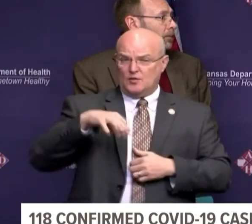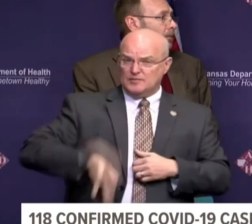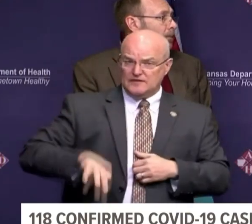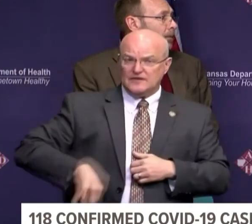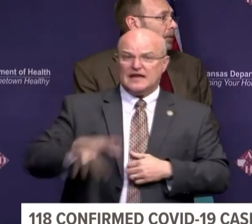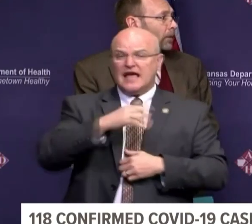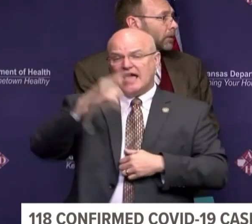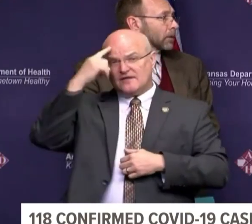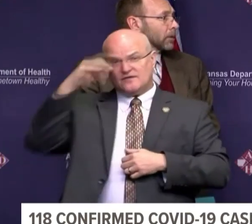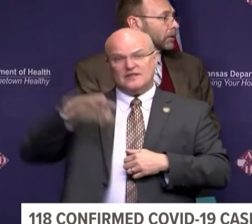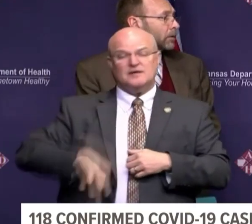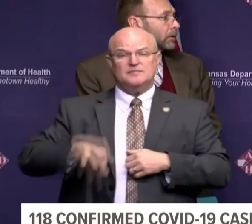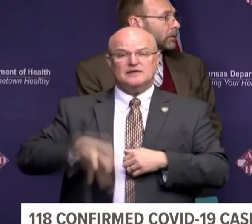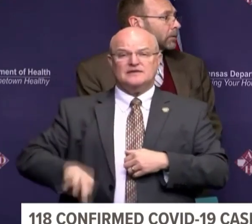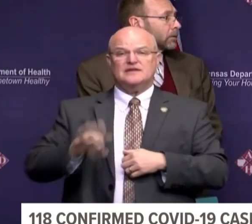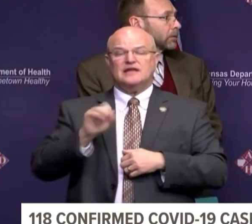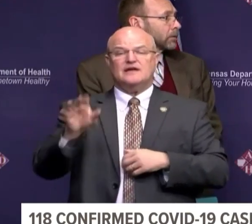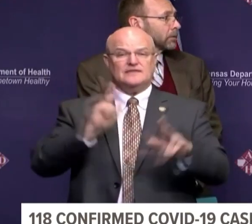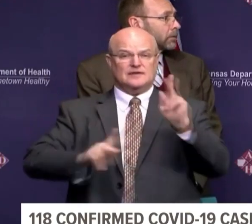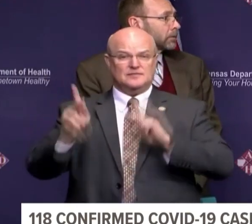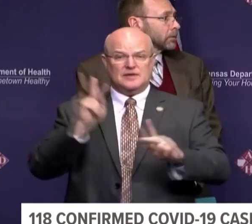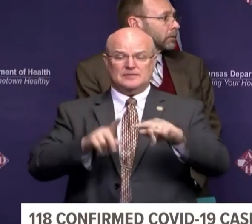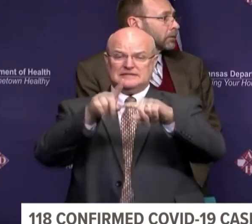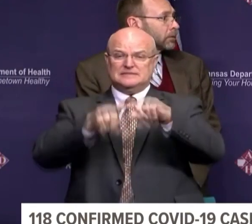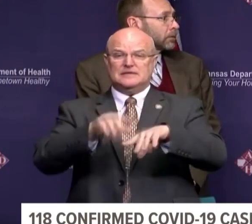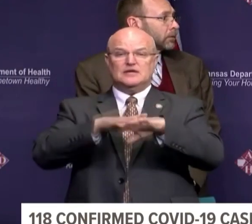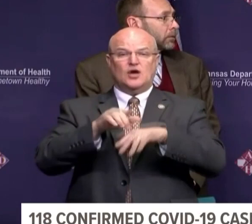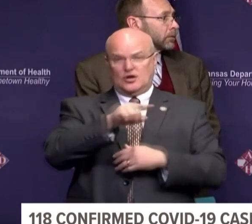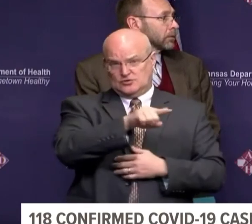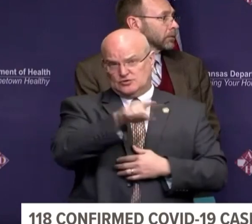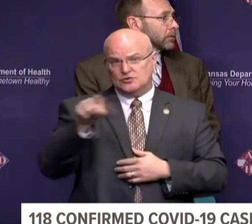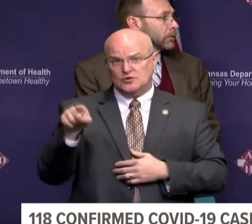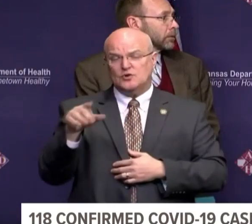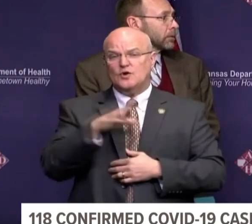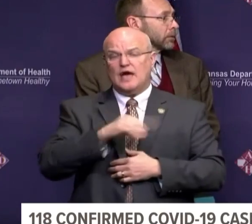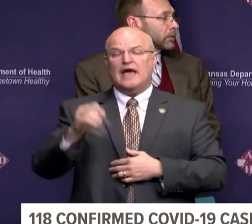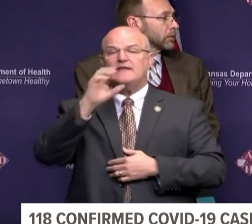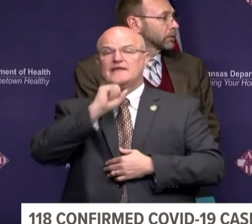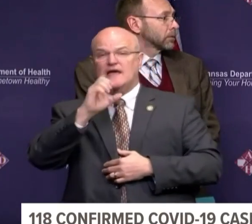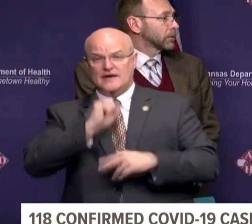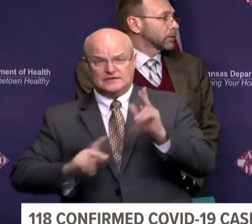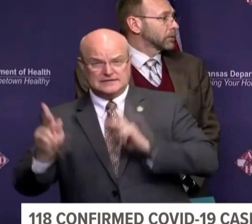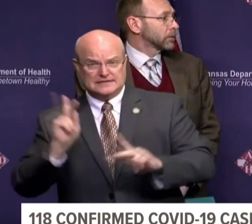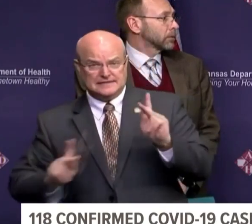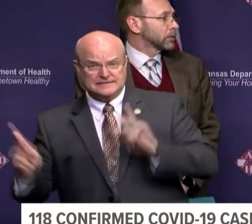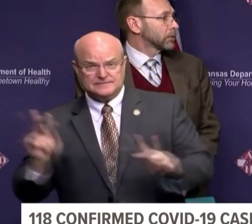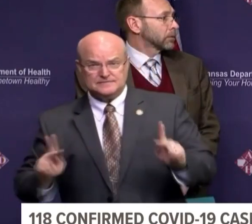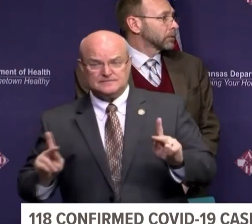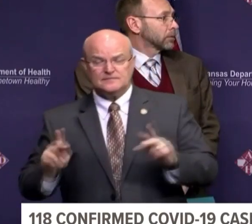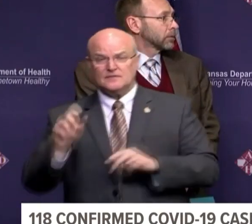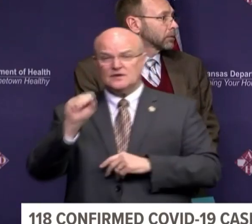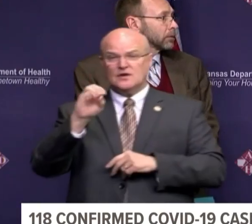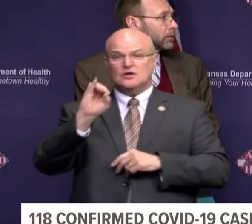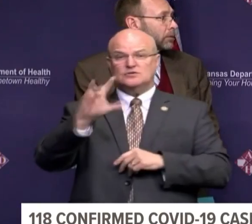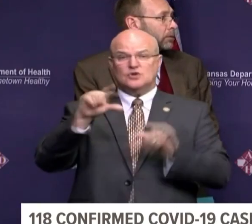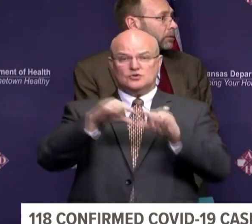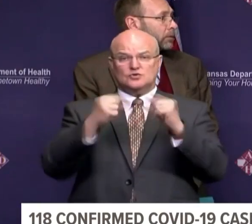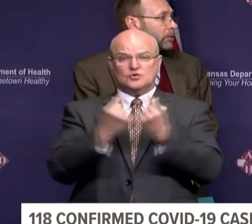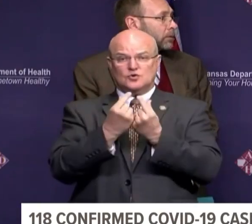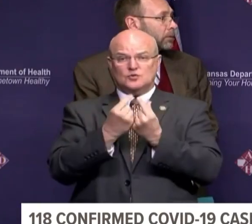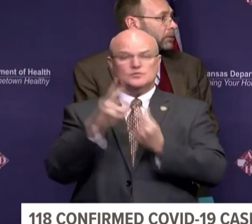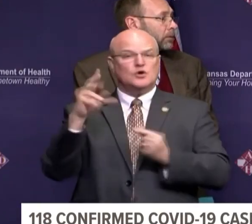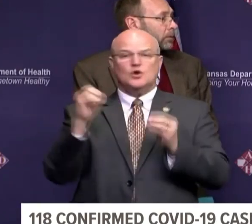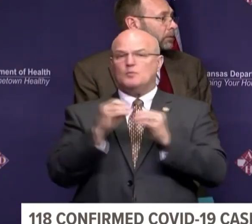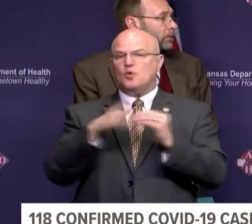and for the benefit of those that depend upon you and the elderly. Secondly, social groups should not be larger